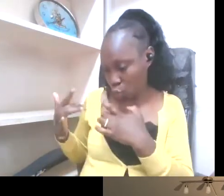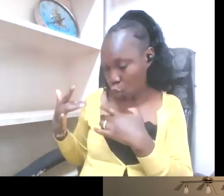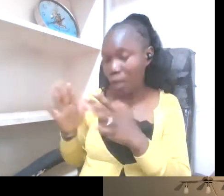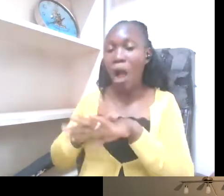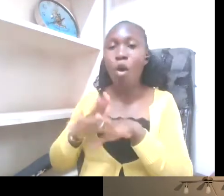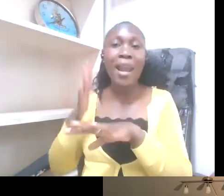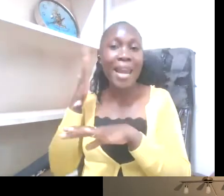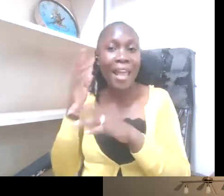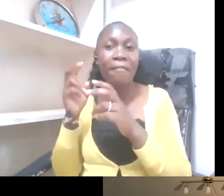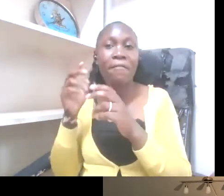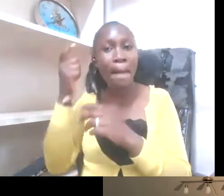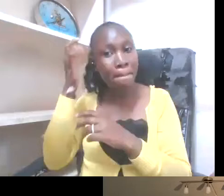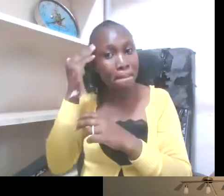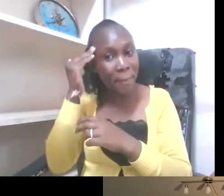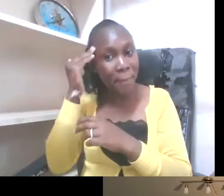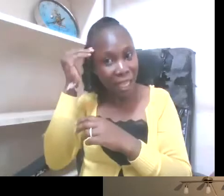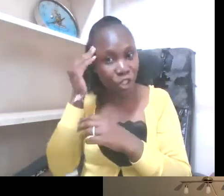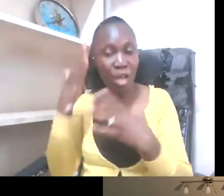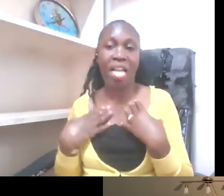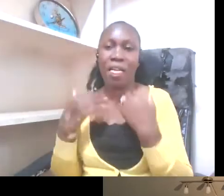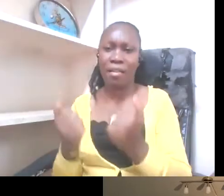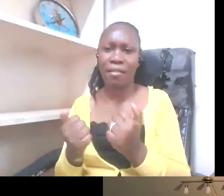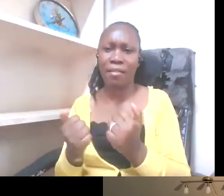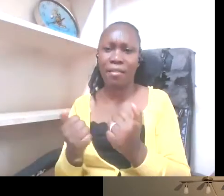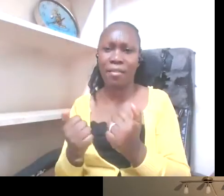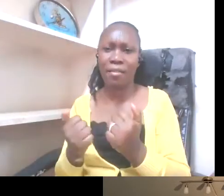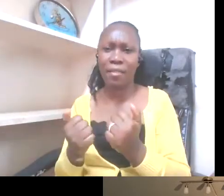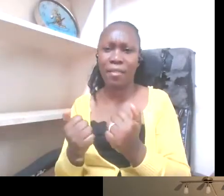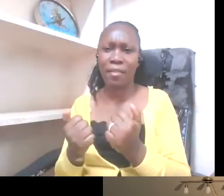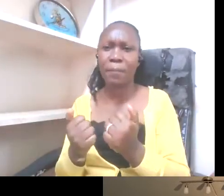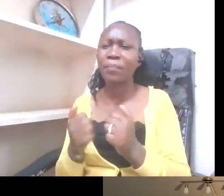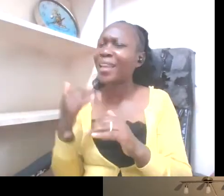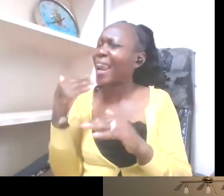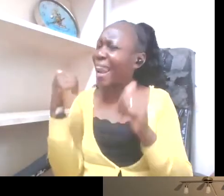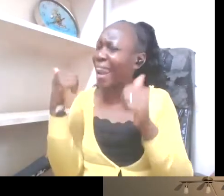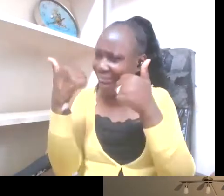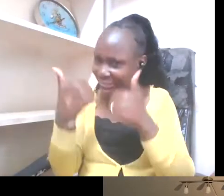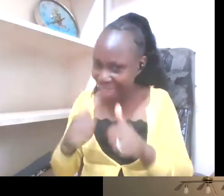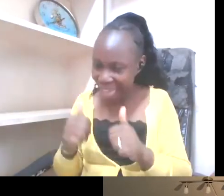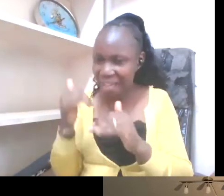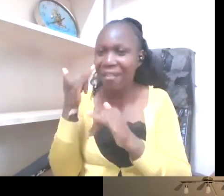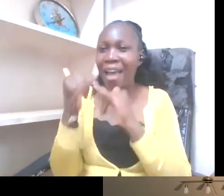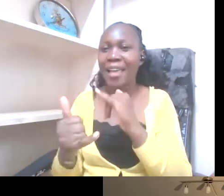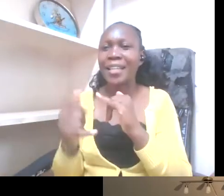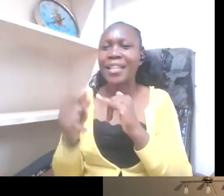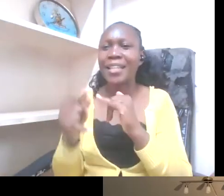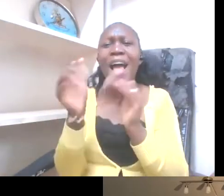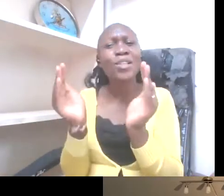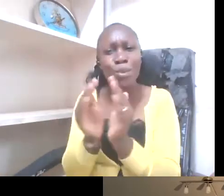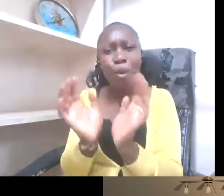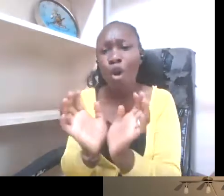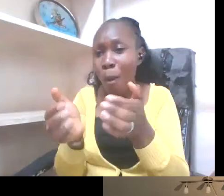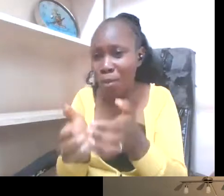So, and it never ends because, you know, it's a small community and you always get invitations to